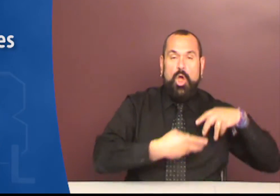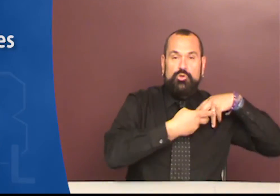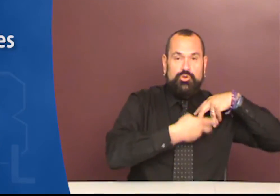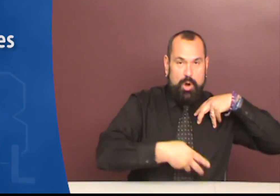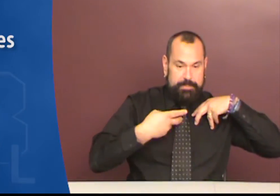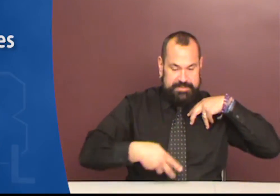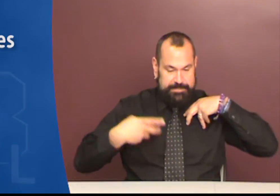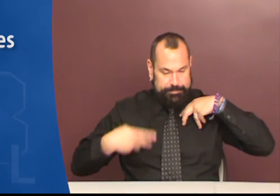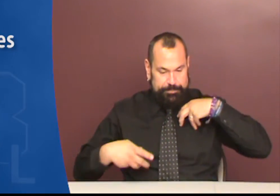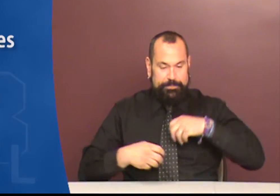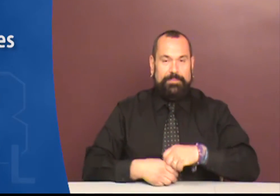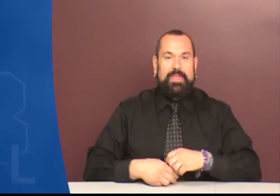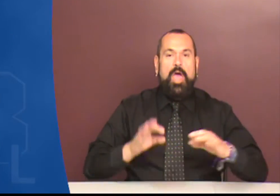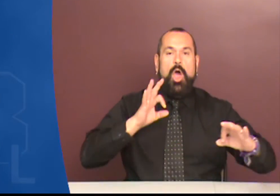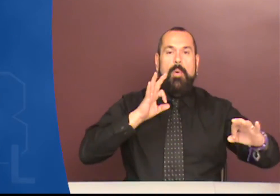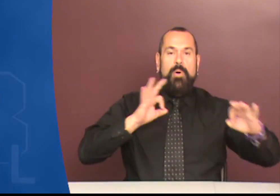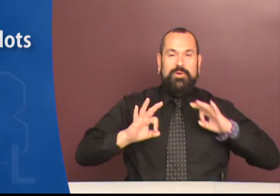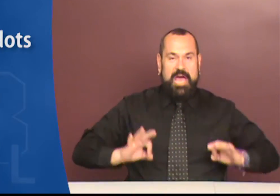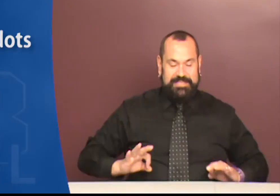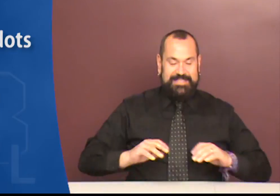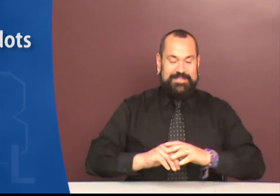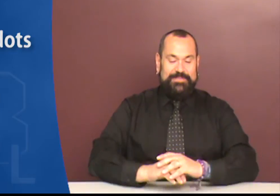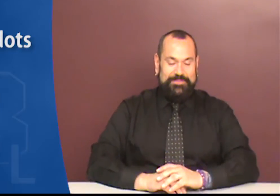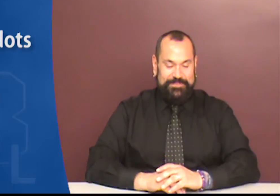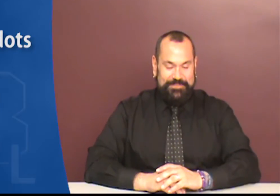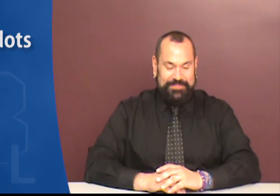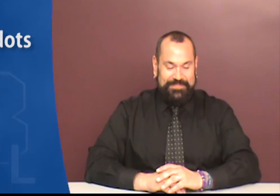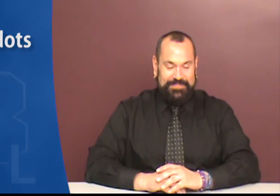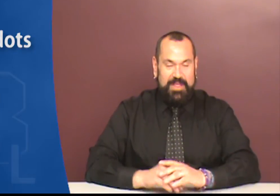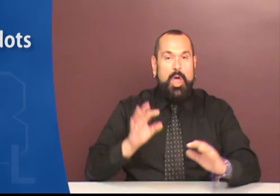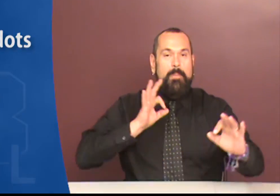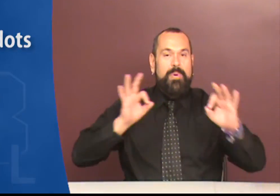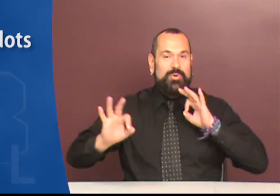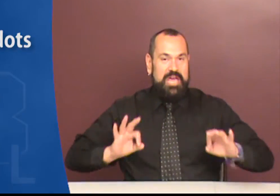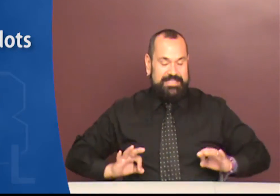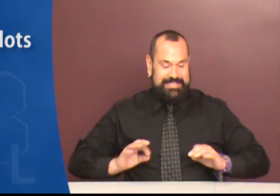Stripes. Polka dots. Polka dots.